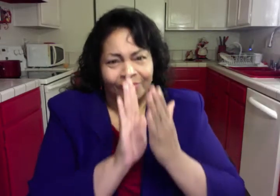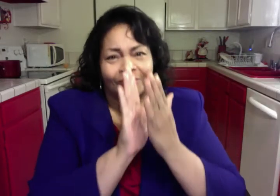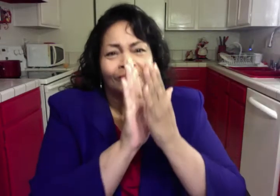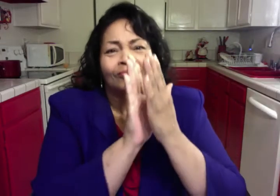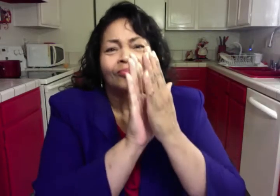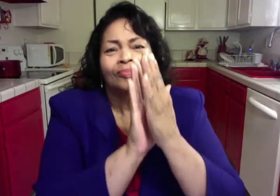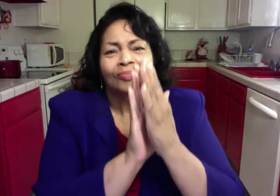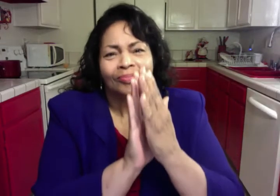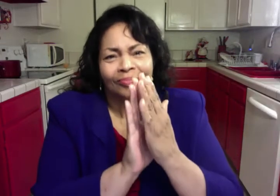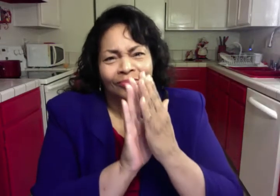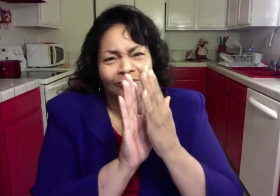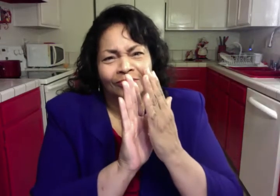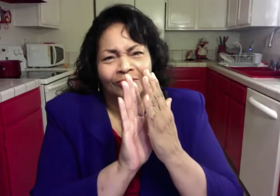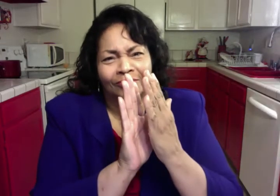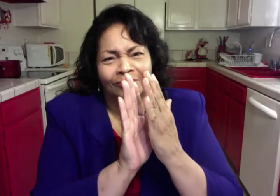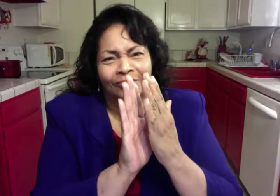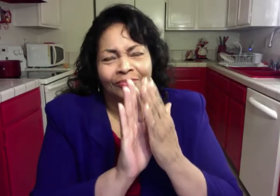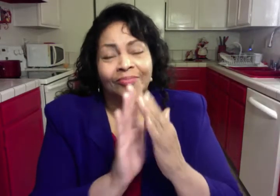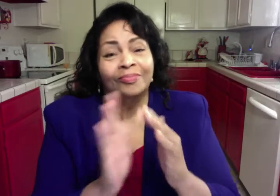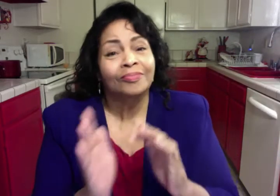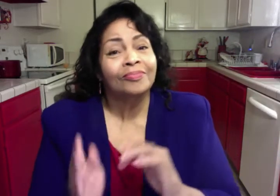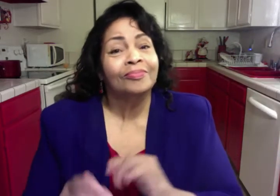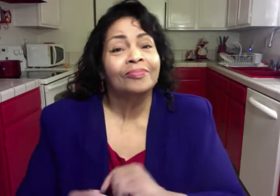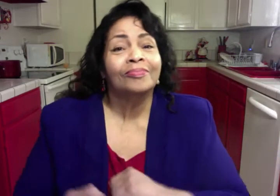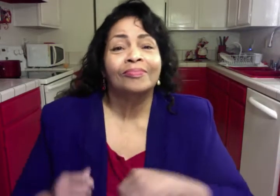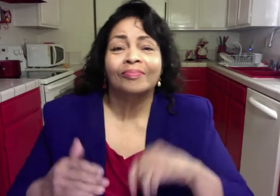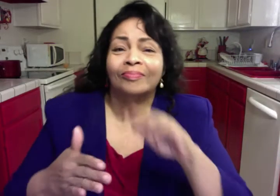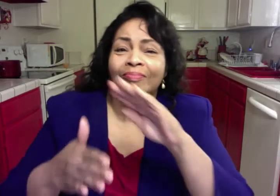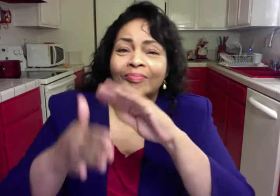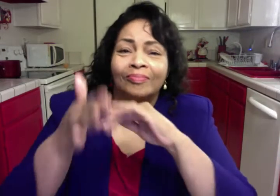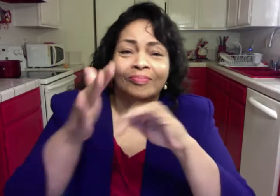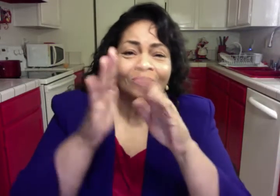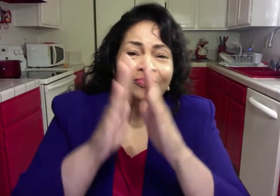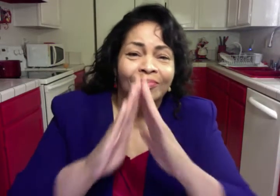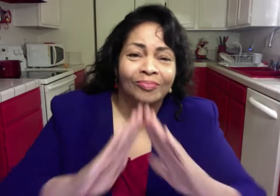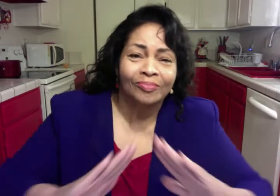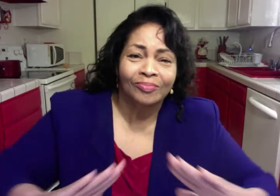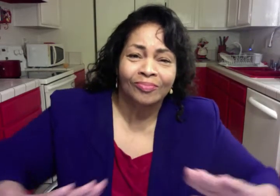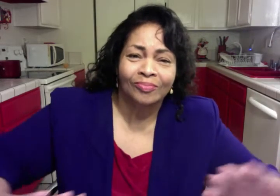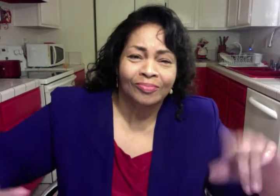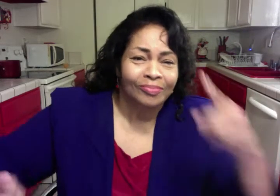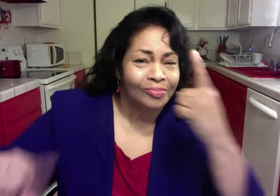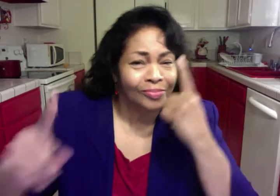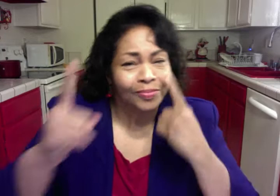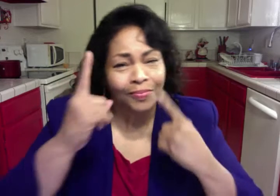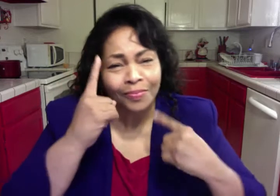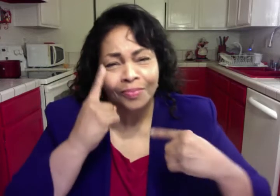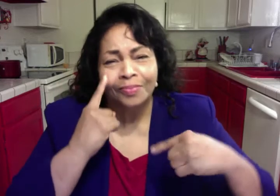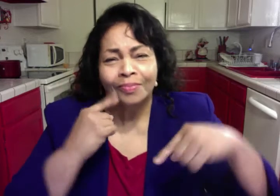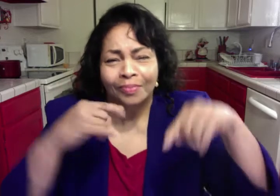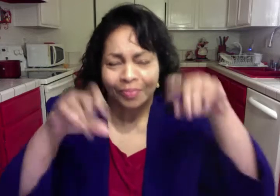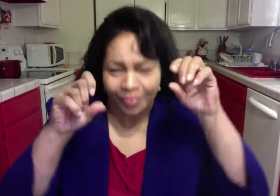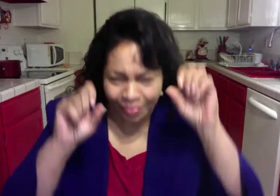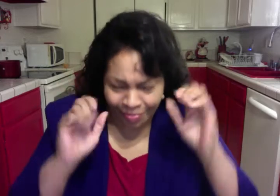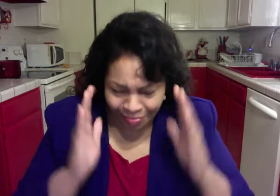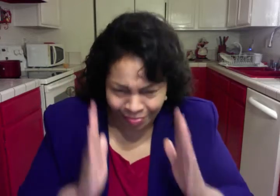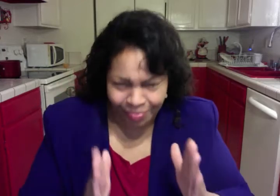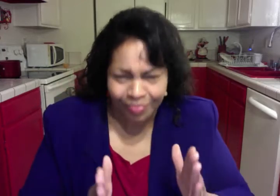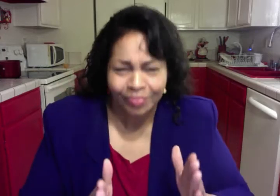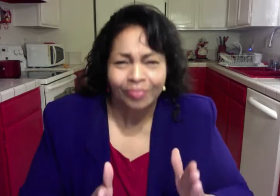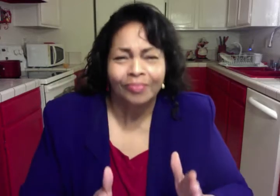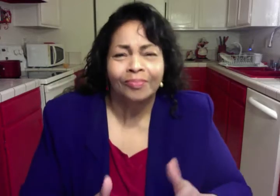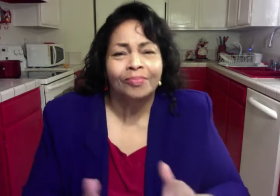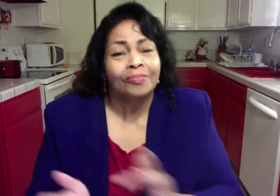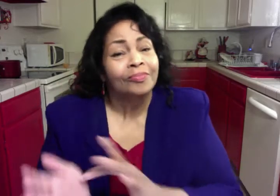near Silent we put on him